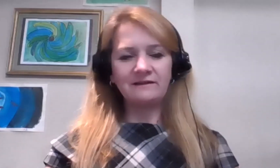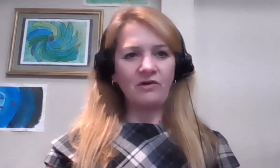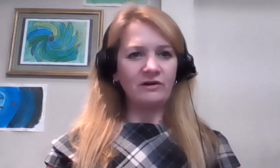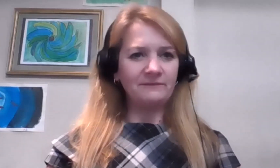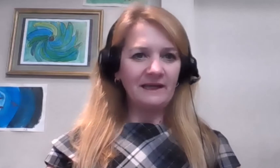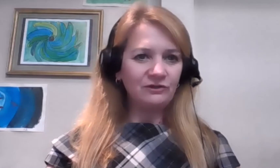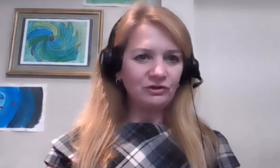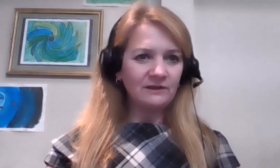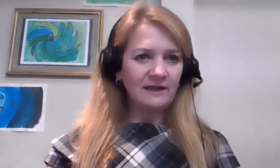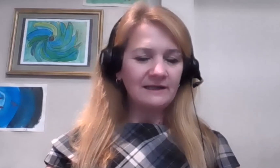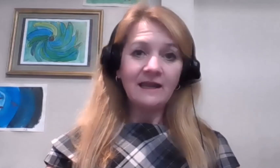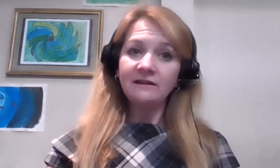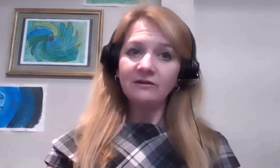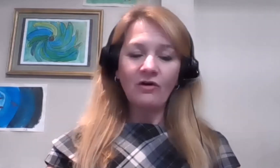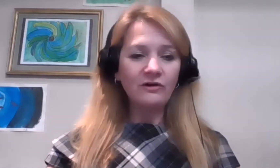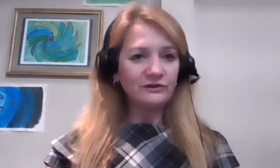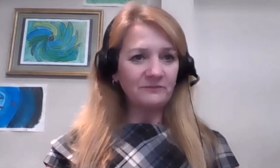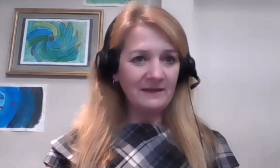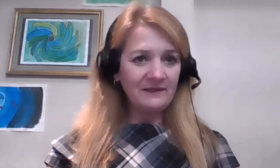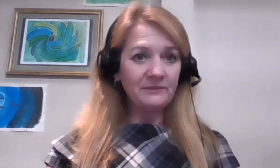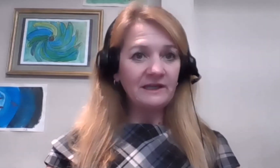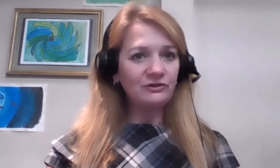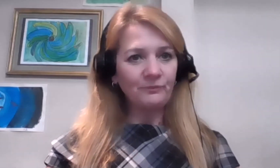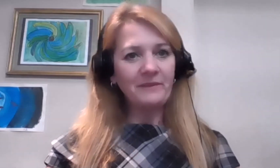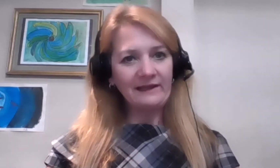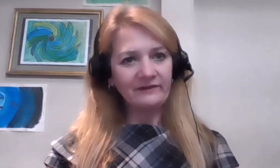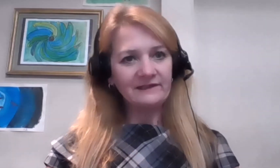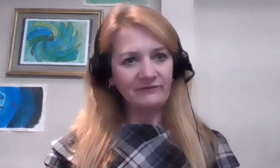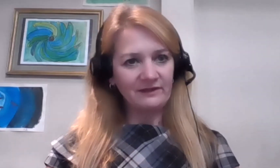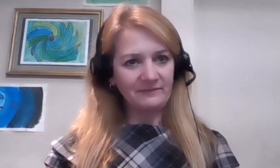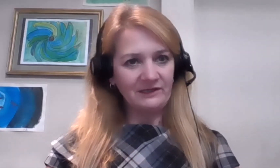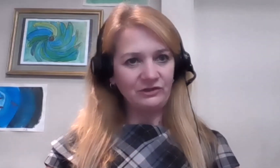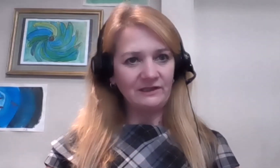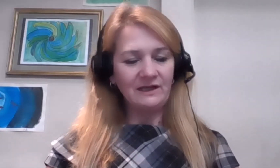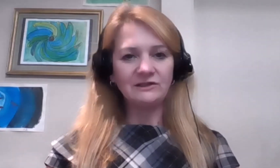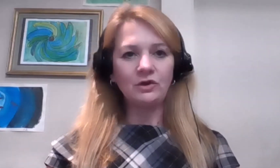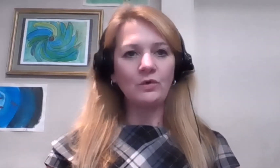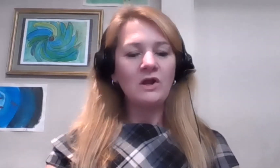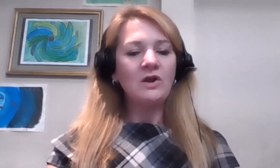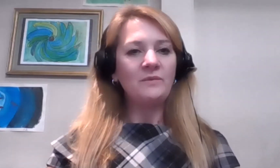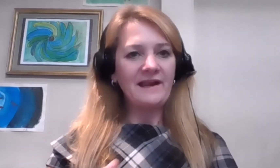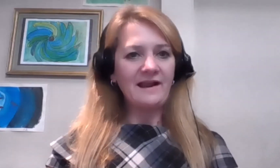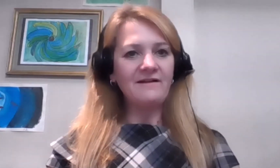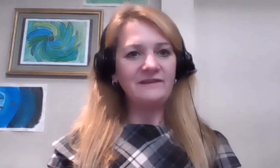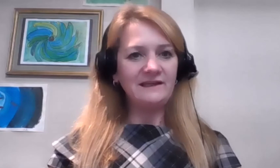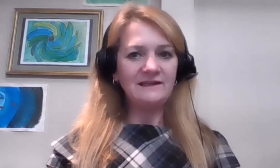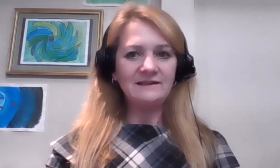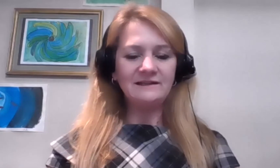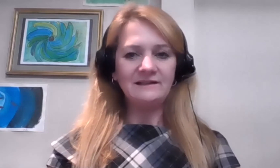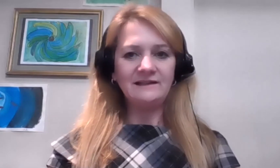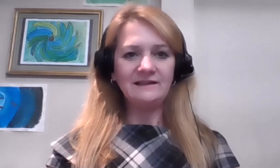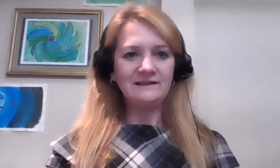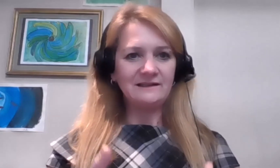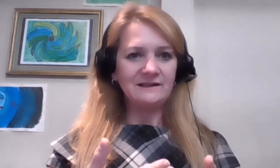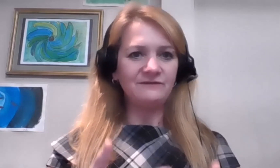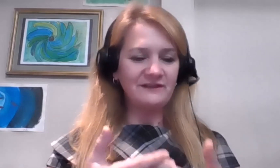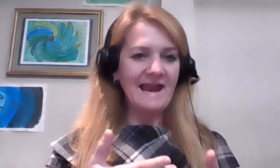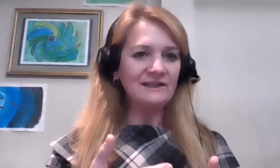risks of automation and yet also maybe the potential benefits of automation. And so we have this